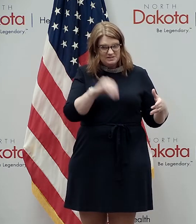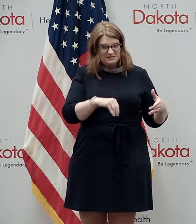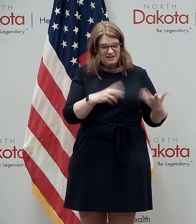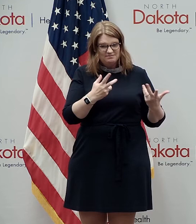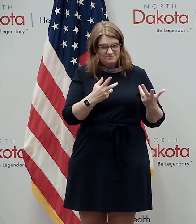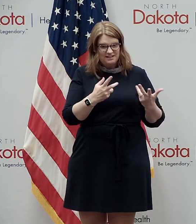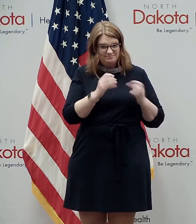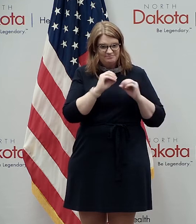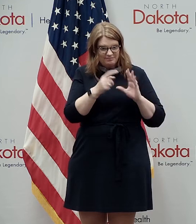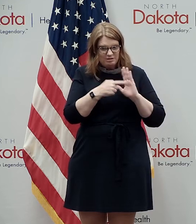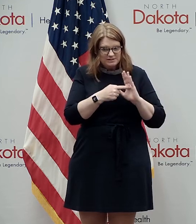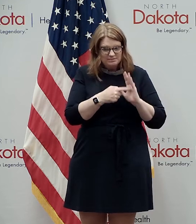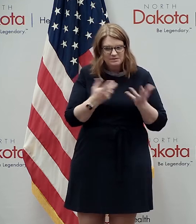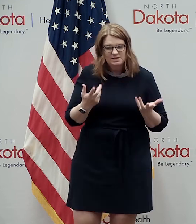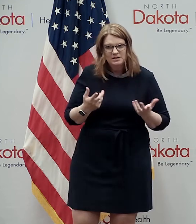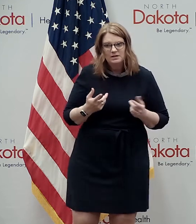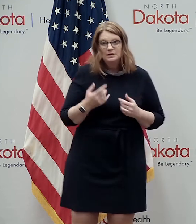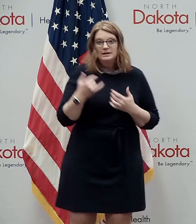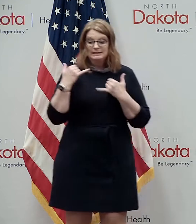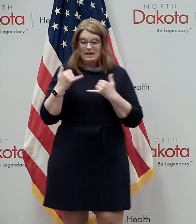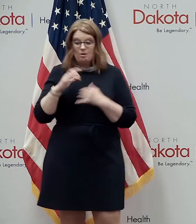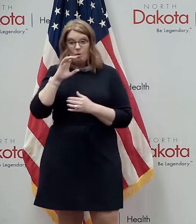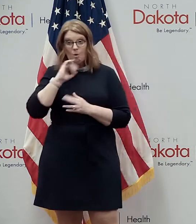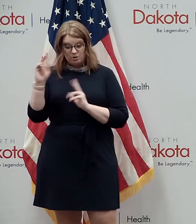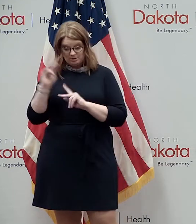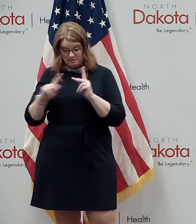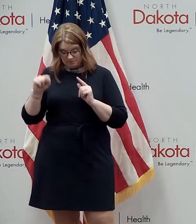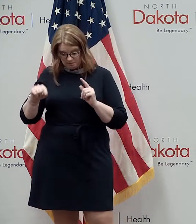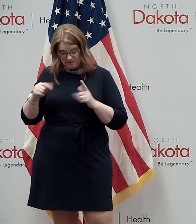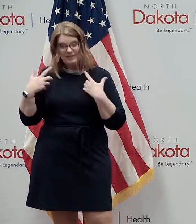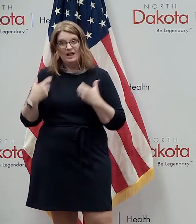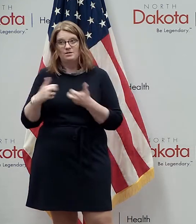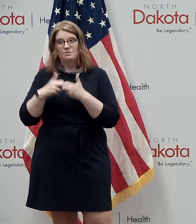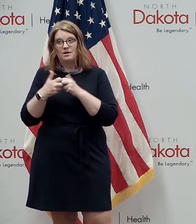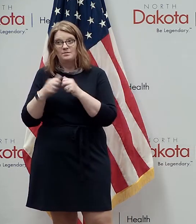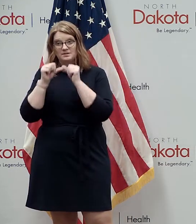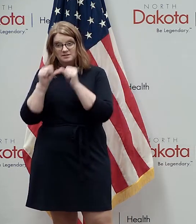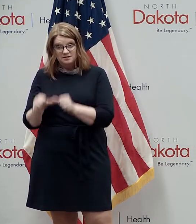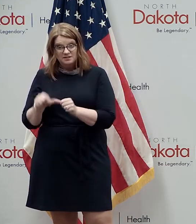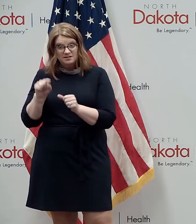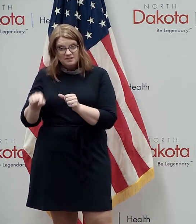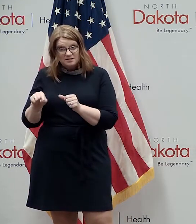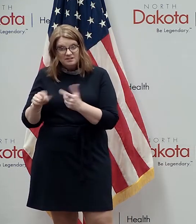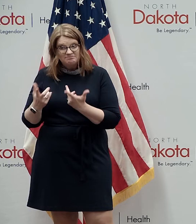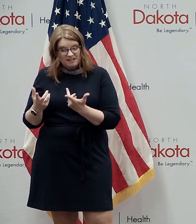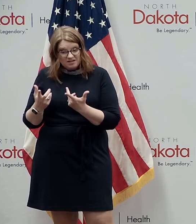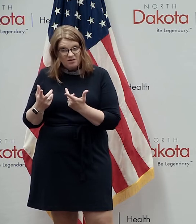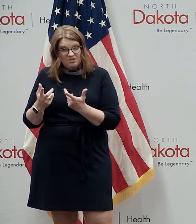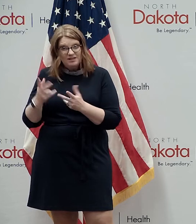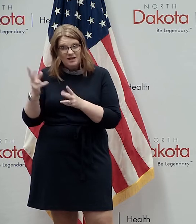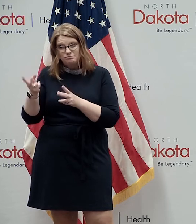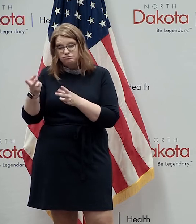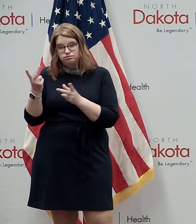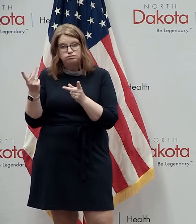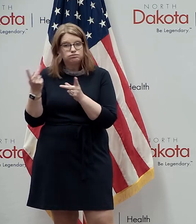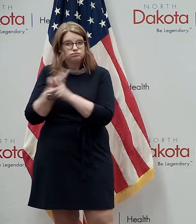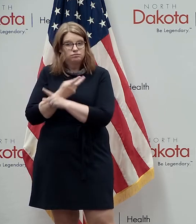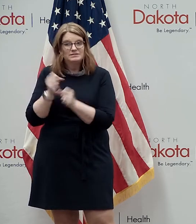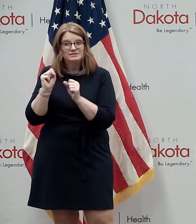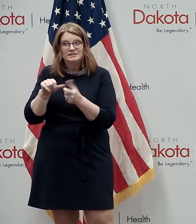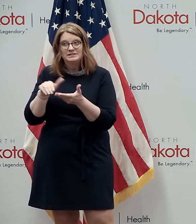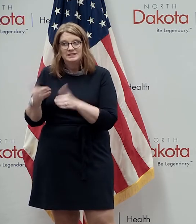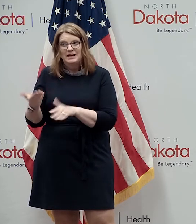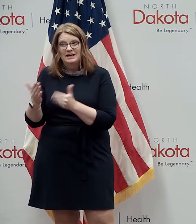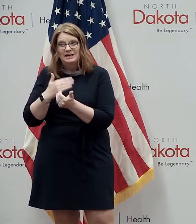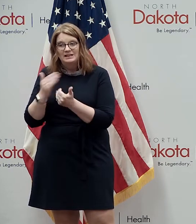disease for people that are elderly with underlying conditions and you can have it when you're younger and not even know it again this is very different than